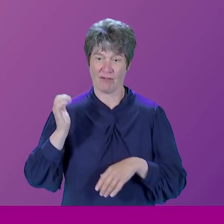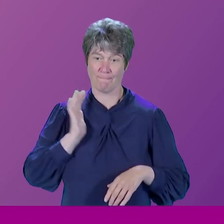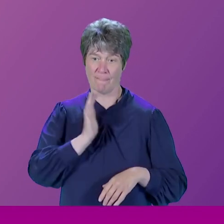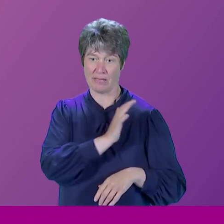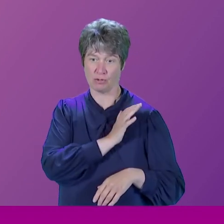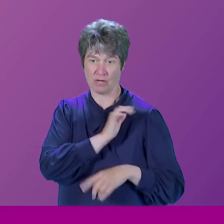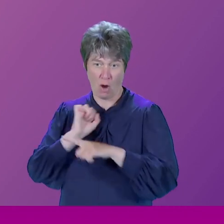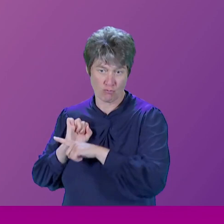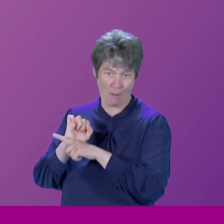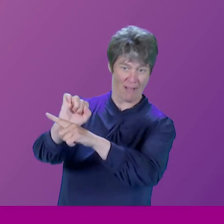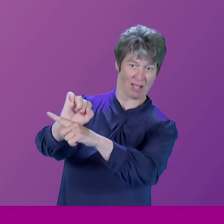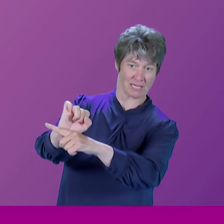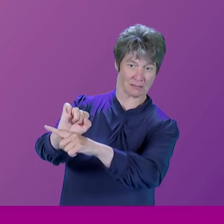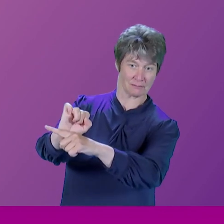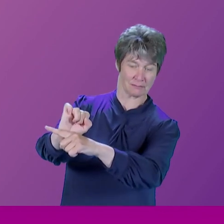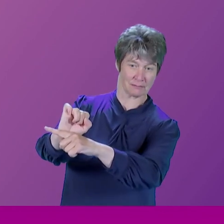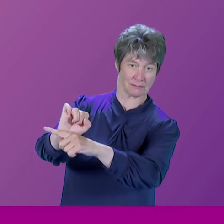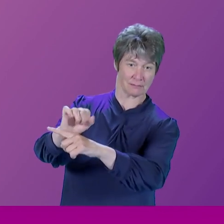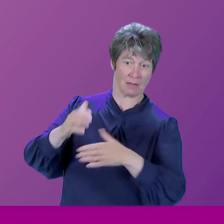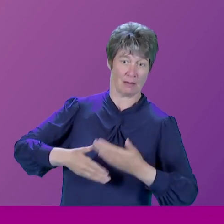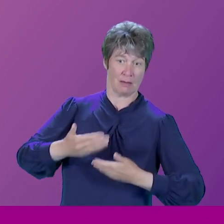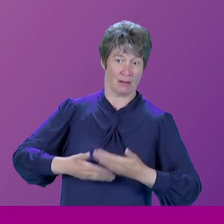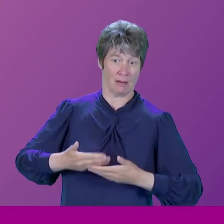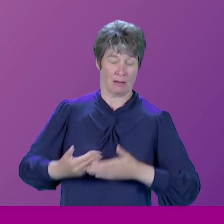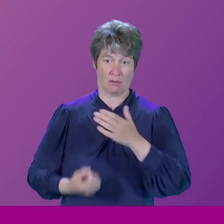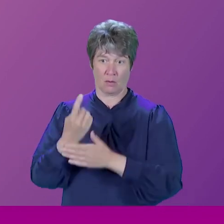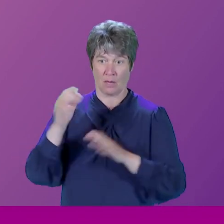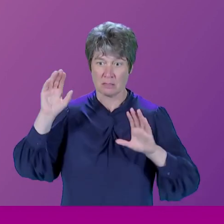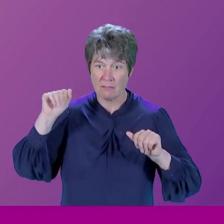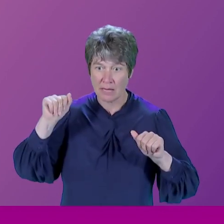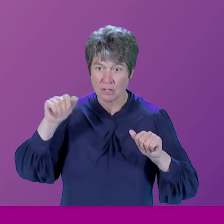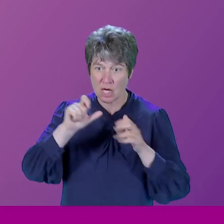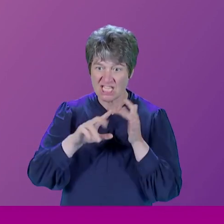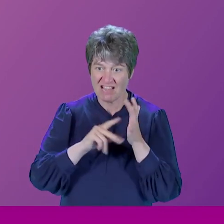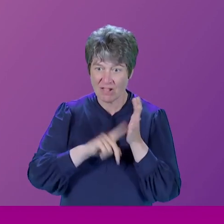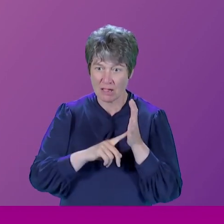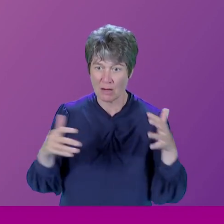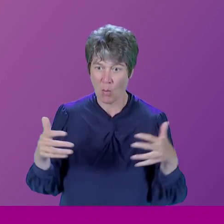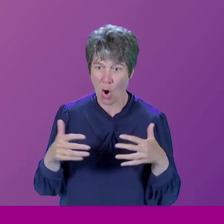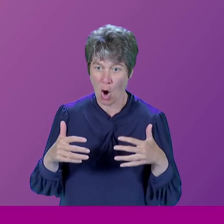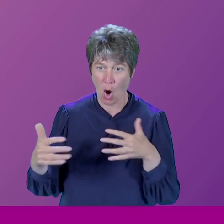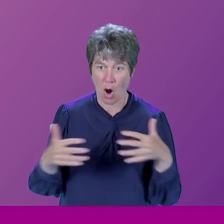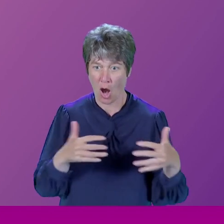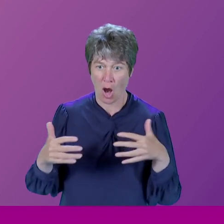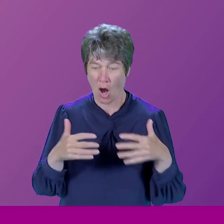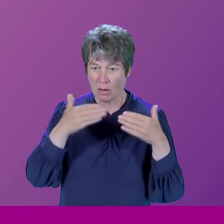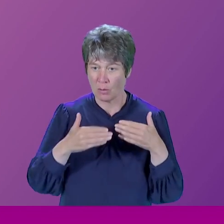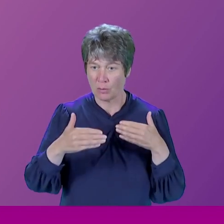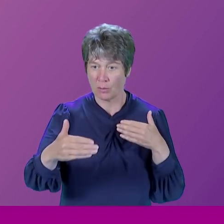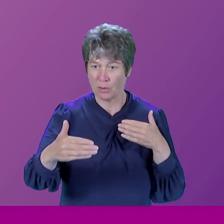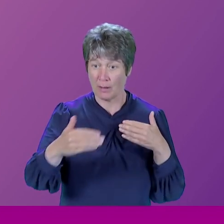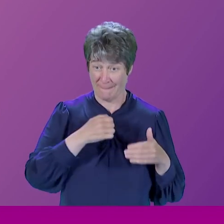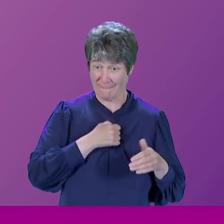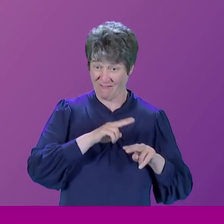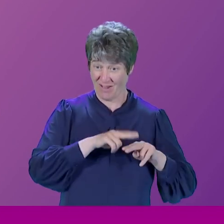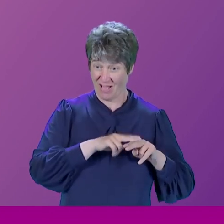a long time to be successful, but it led to three years of the Spanish Civil War. My father was involved with the government of the Republic,